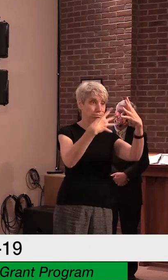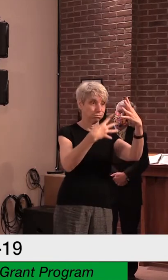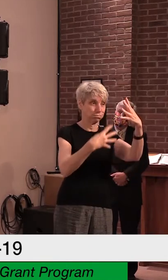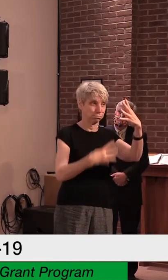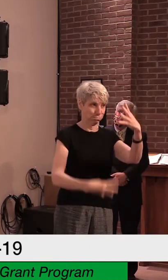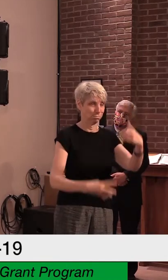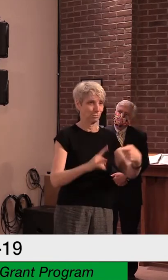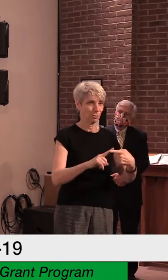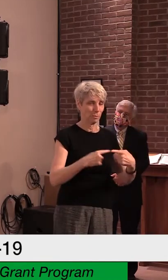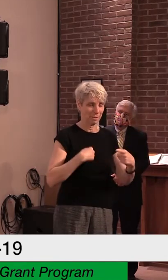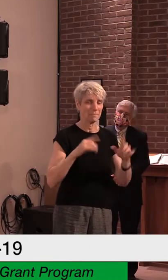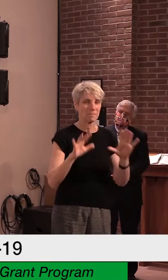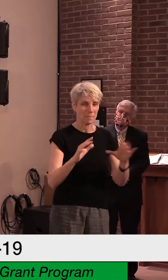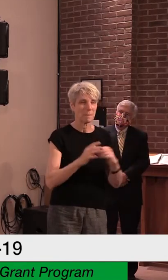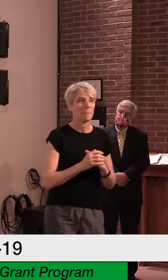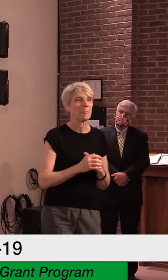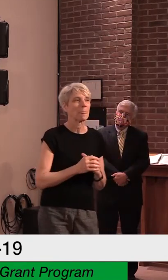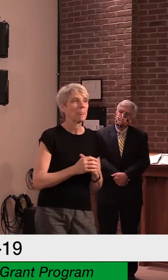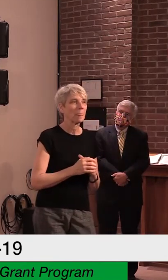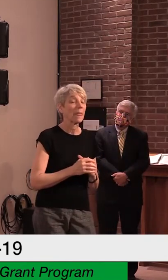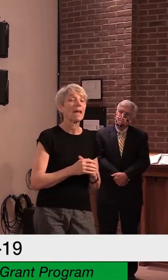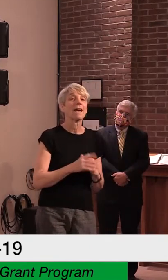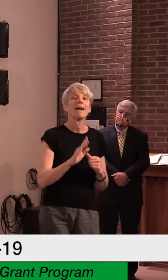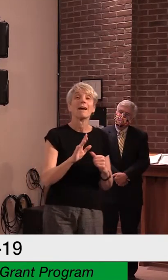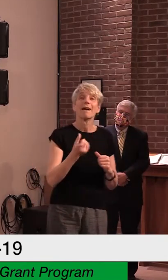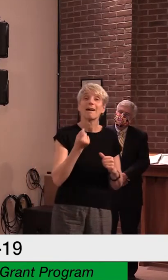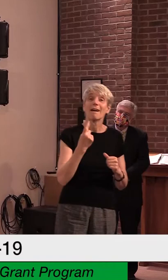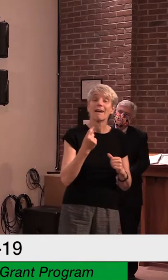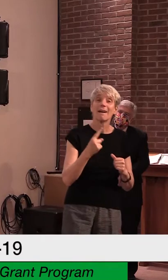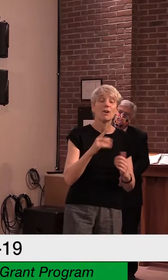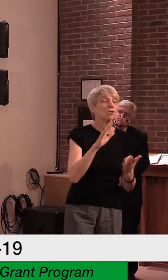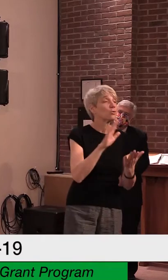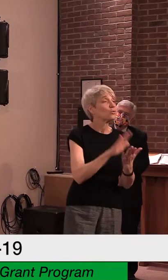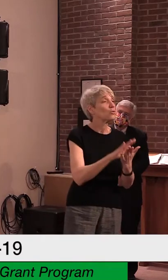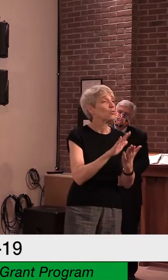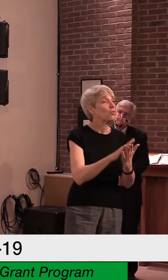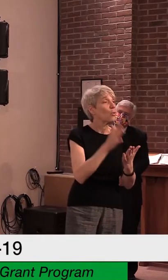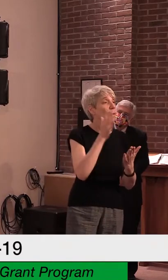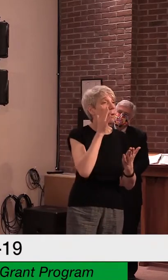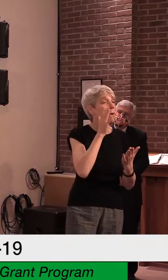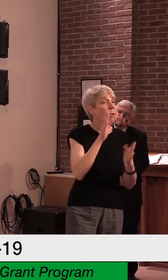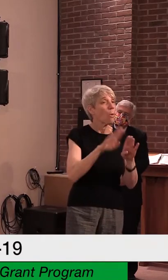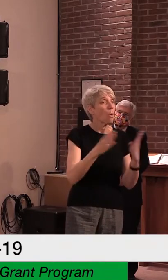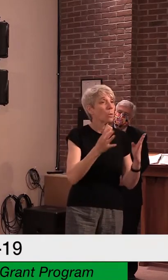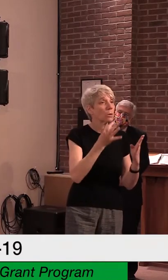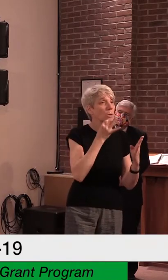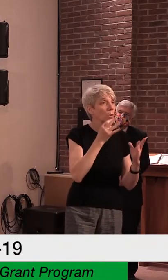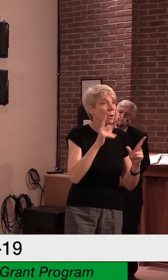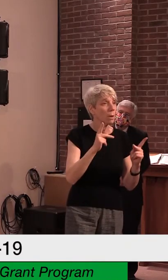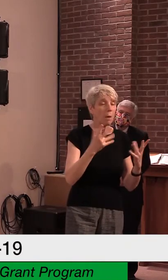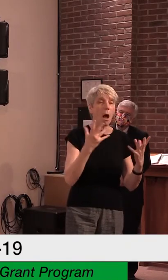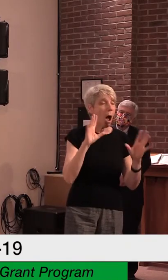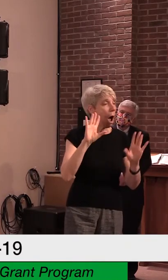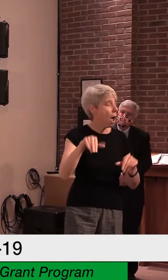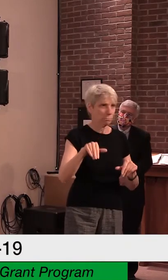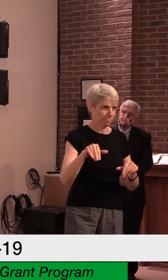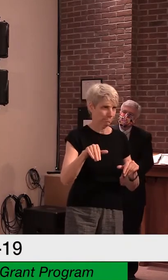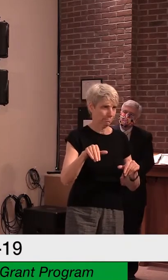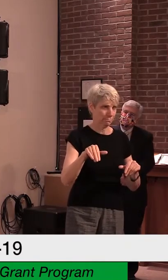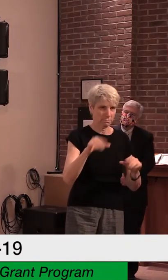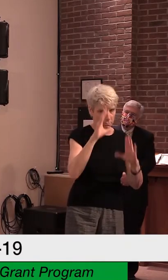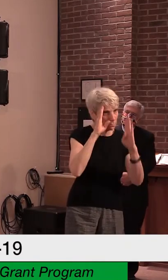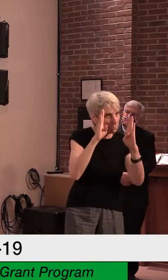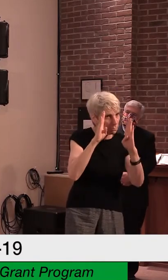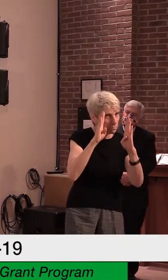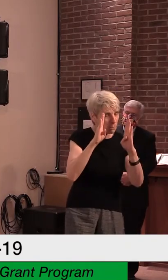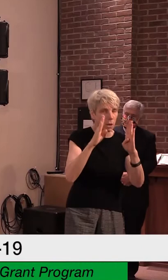It'd be an understatement to say that school reopening continues to be a topic of major interest. I'm not going to repeat